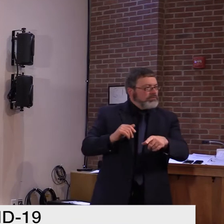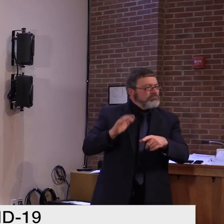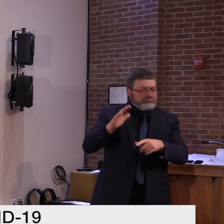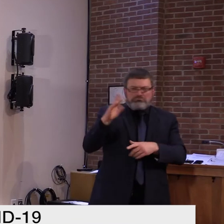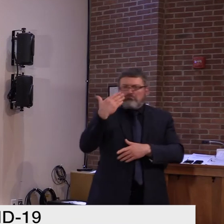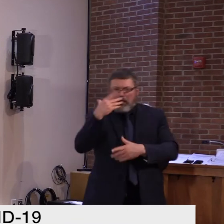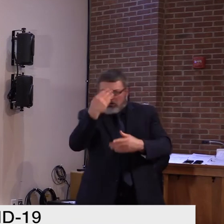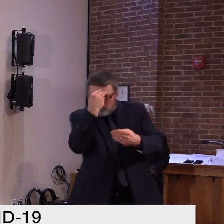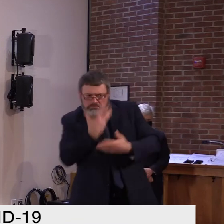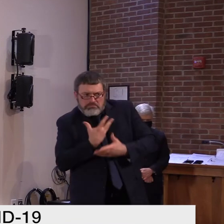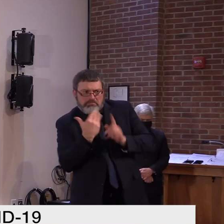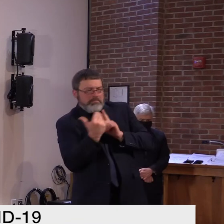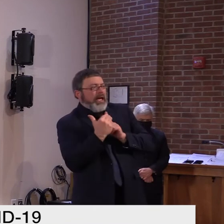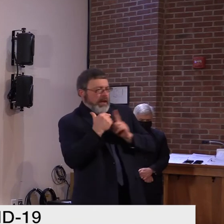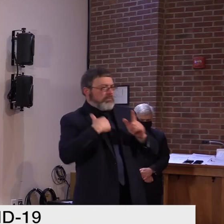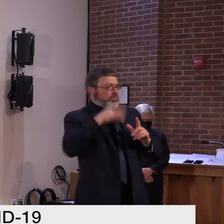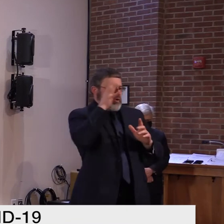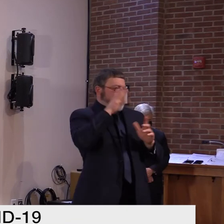Thank seven days.